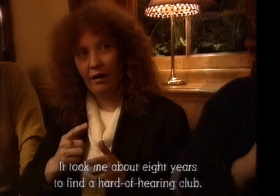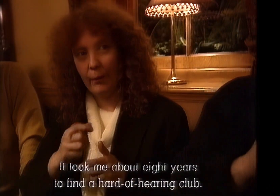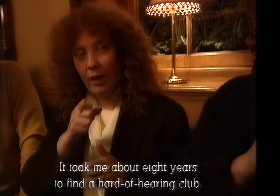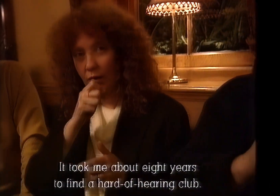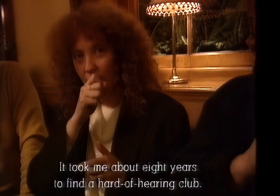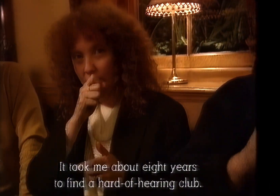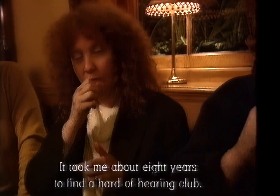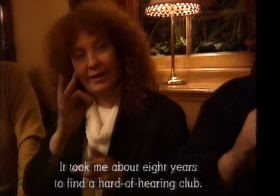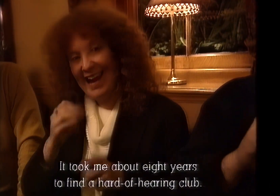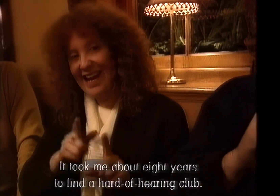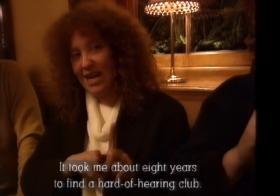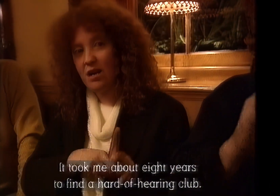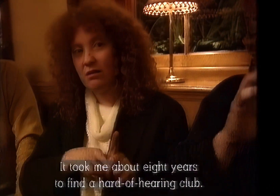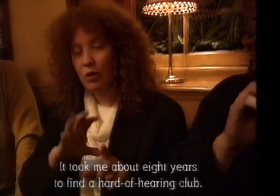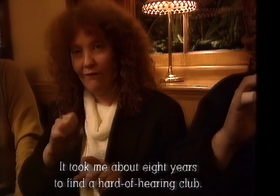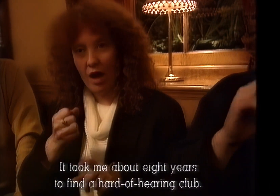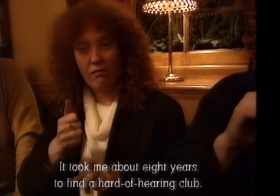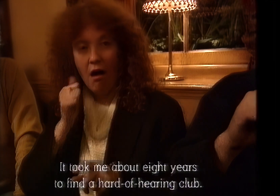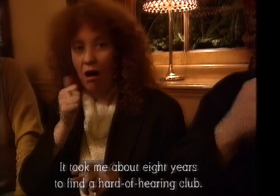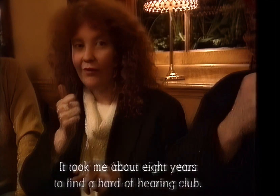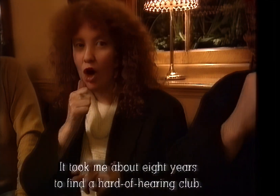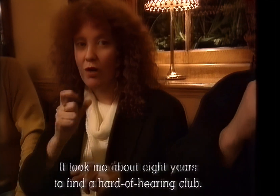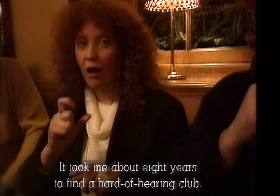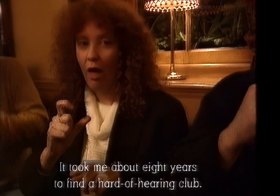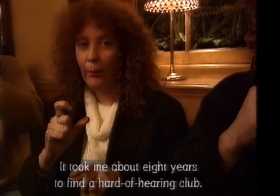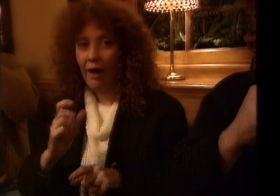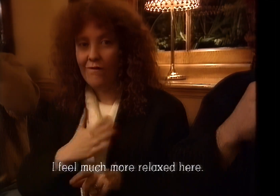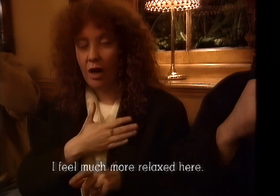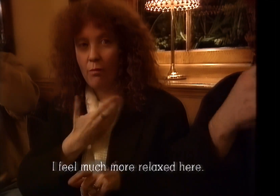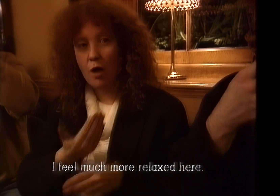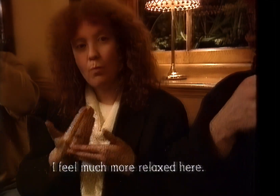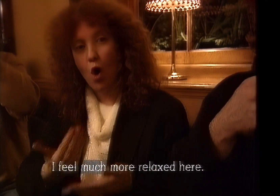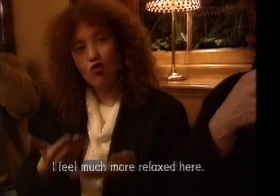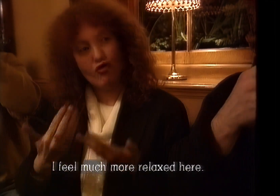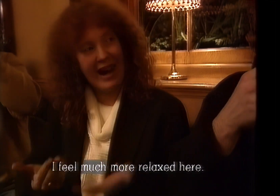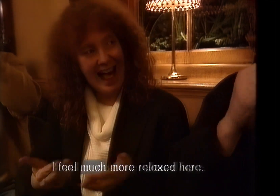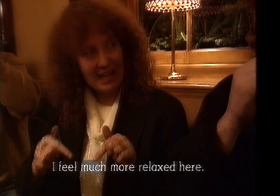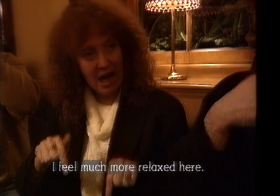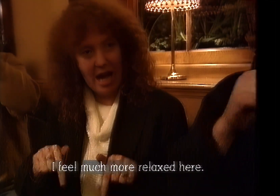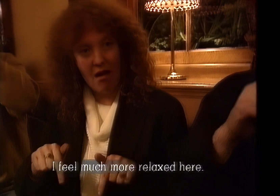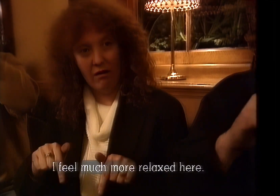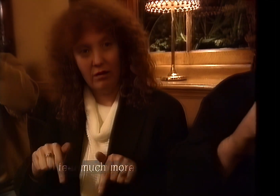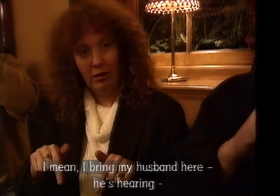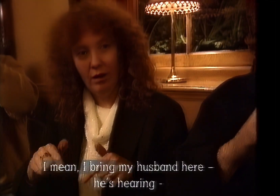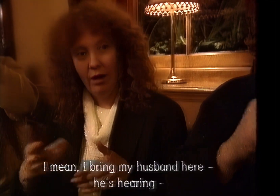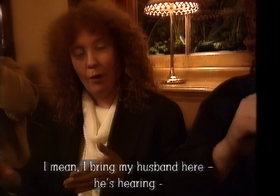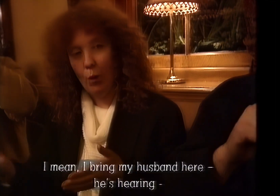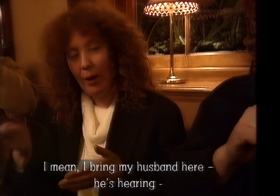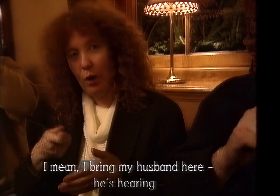about eight years to find a hard of hearing club. I feel much more relaxed here. And when I bring